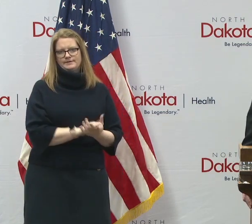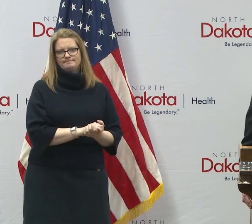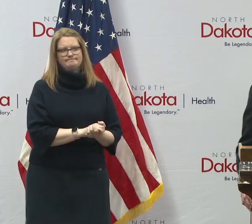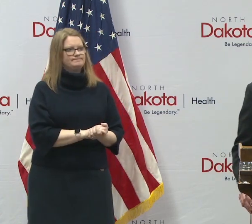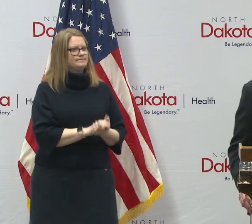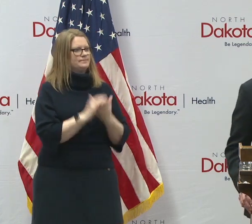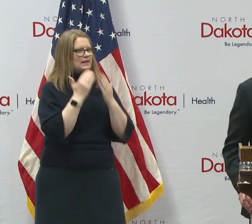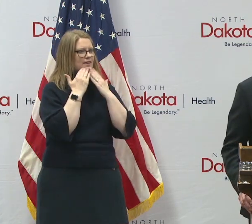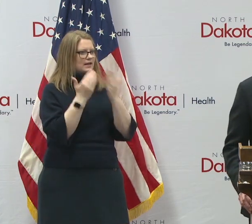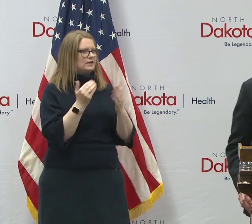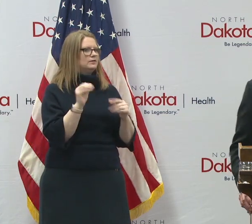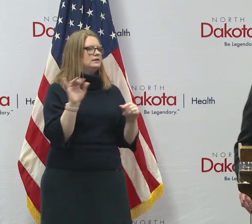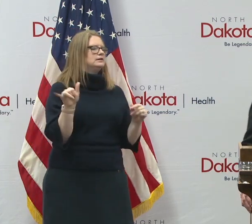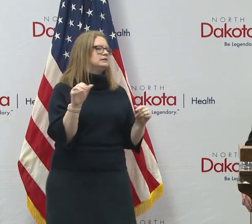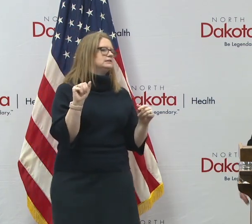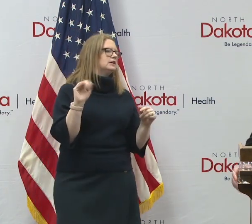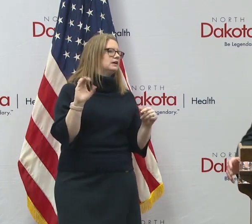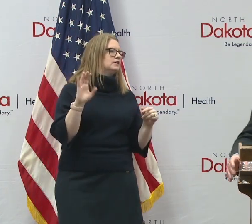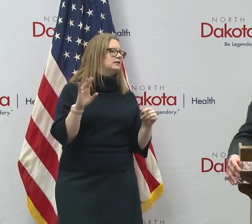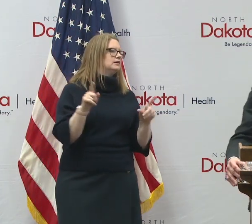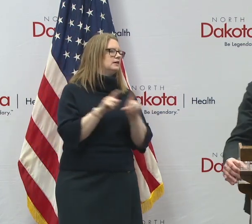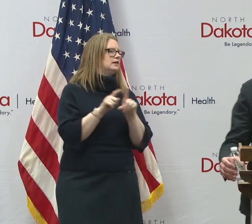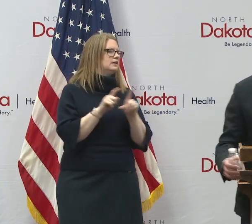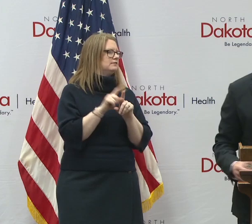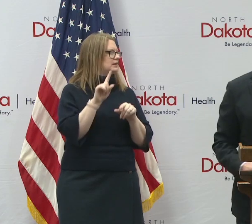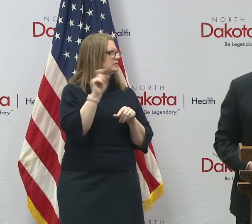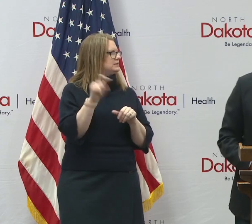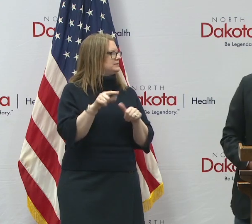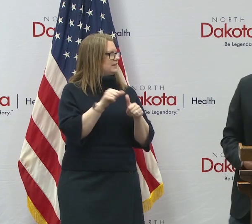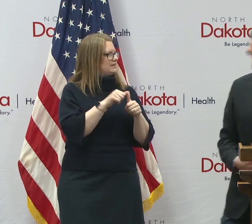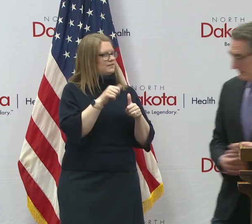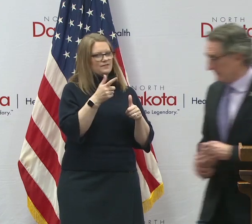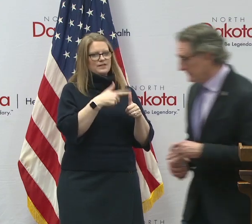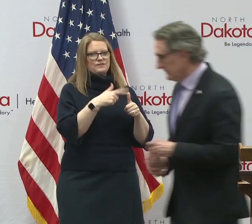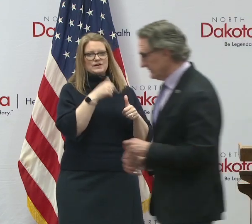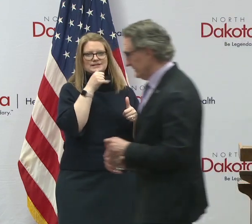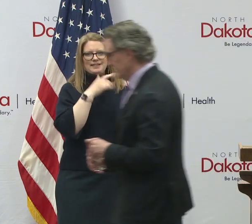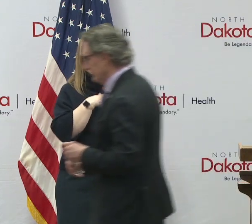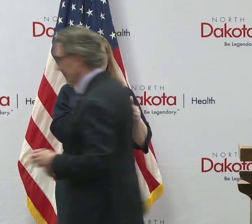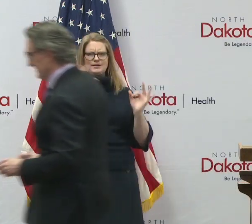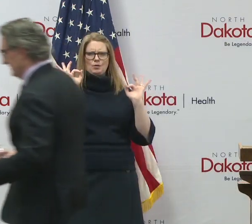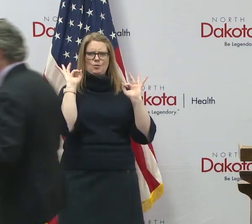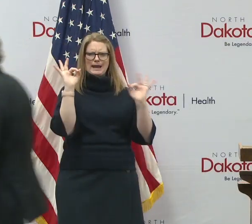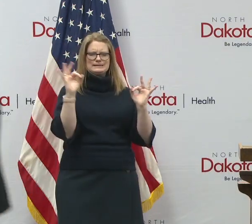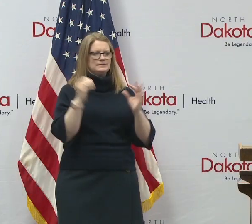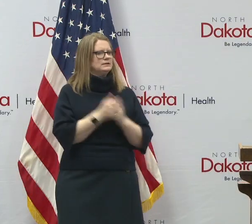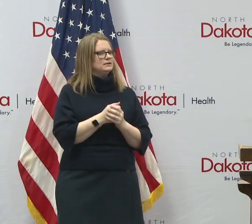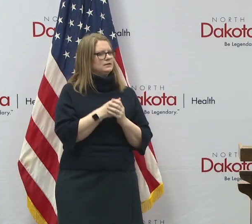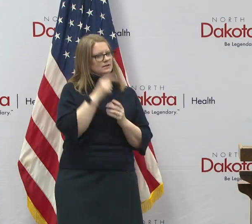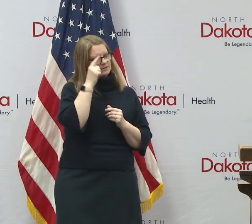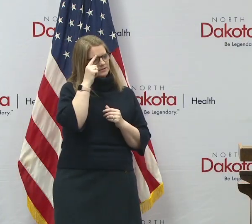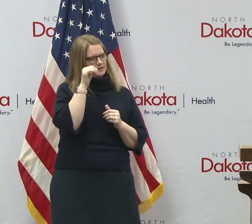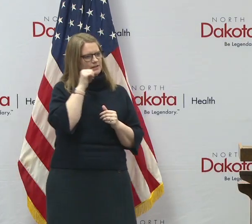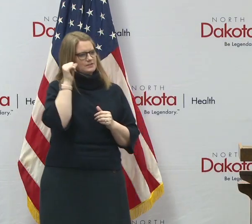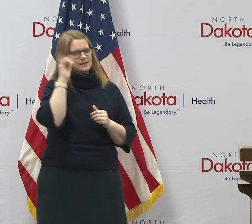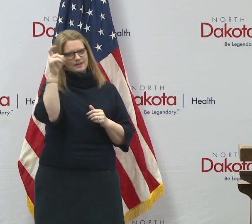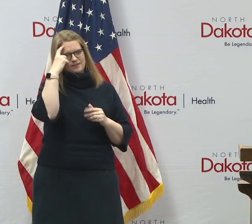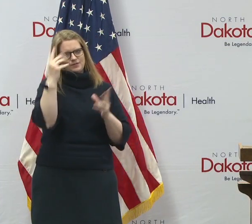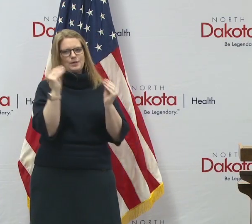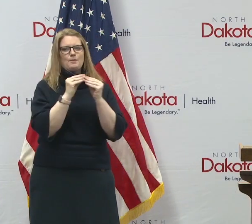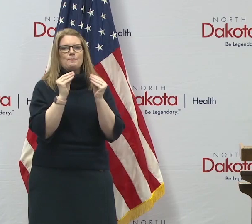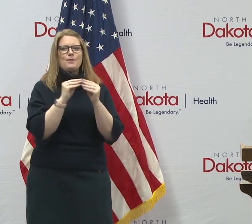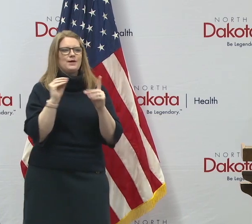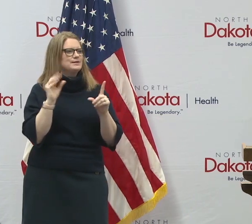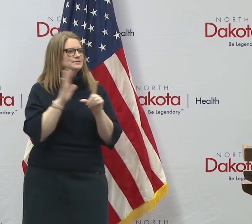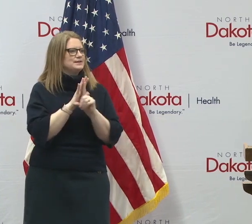Thank you for that question. Jacob. I also have a question for the first lady. Perfect. Uh, yesterday, the governor said, the more exposure I get